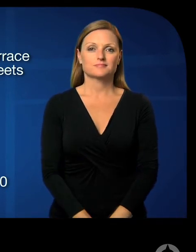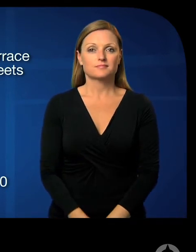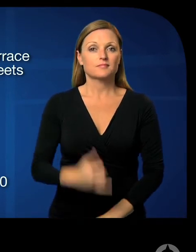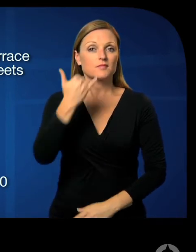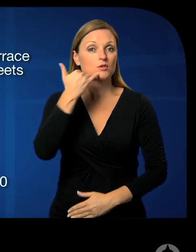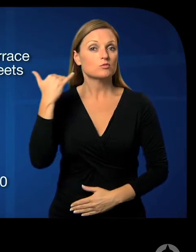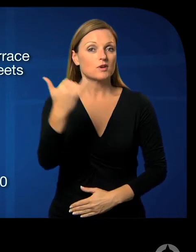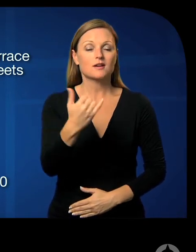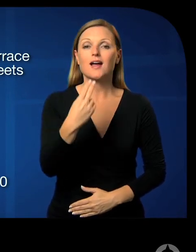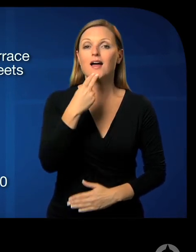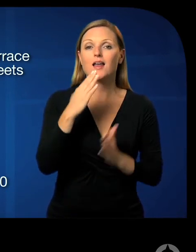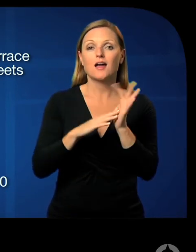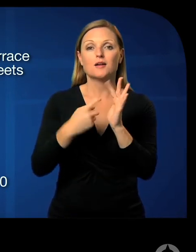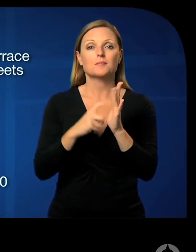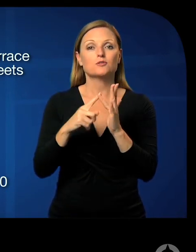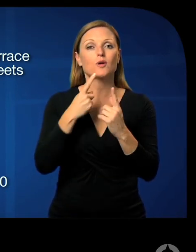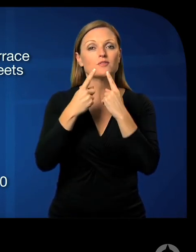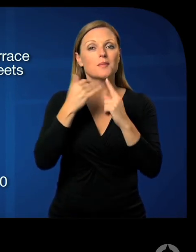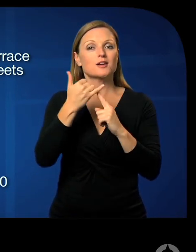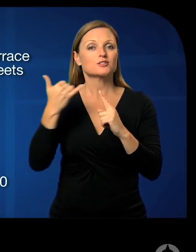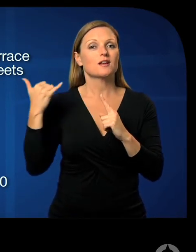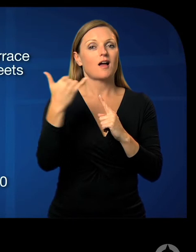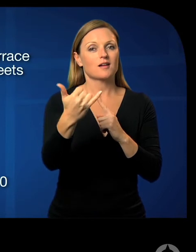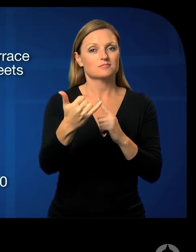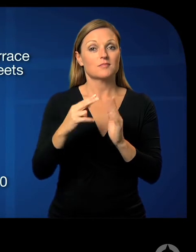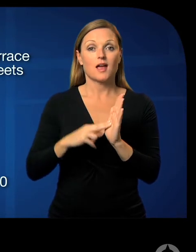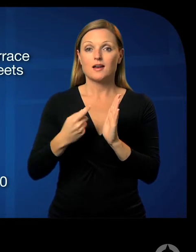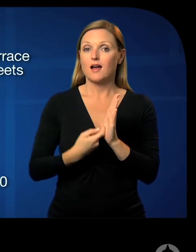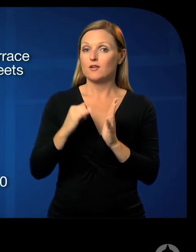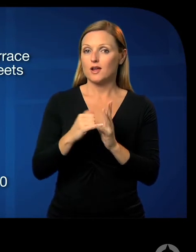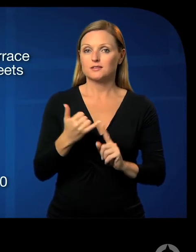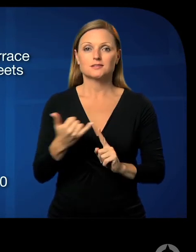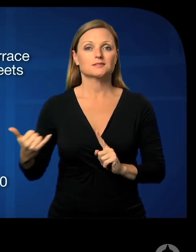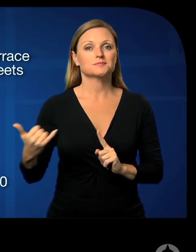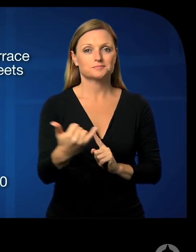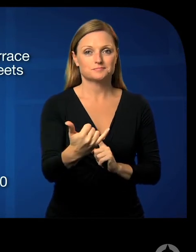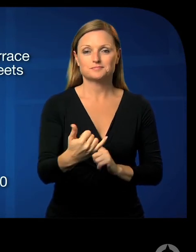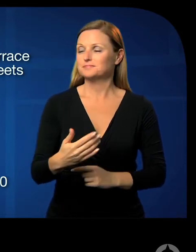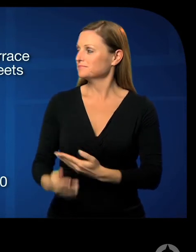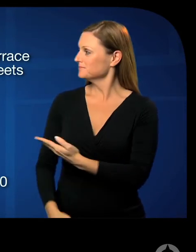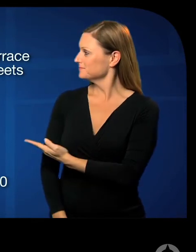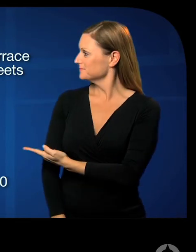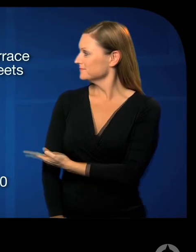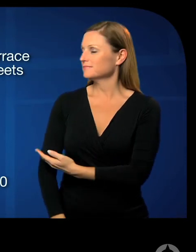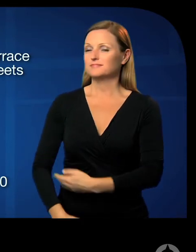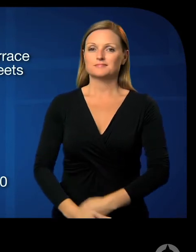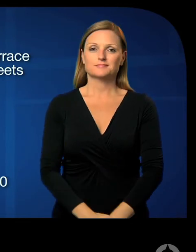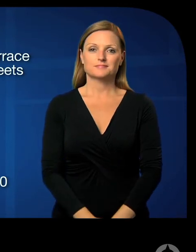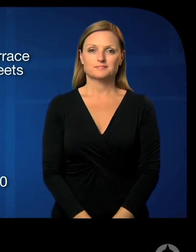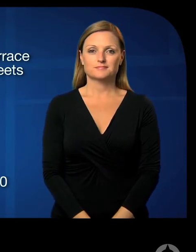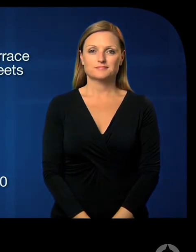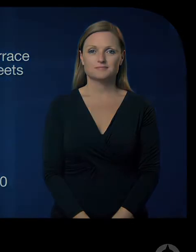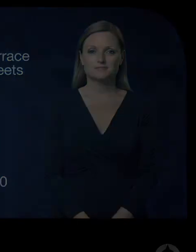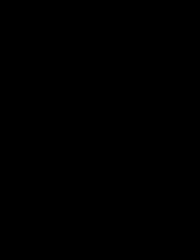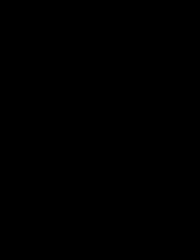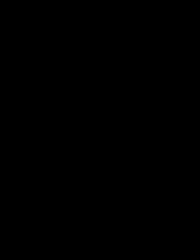36 77 for deaf or hard of hearing customers or chat with us online using the Adelaide Metro live chat service